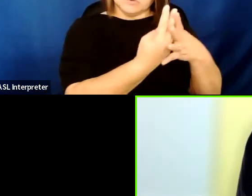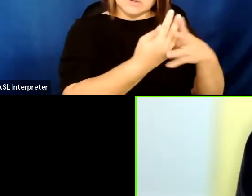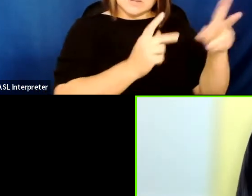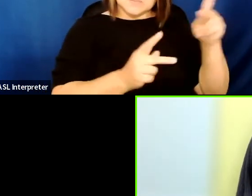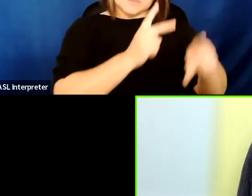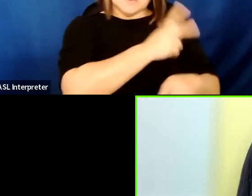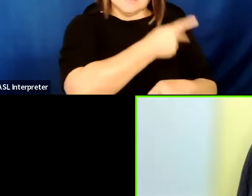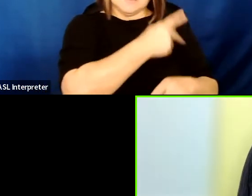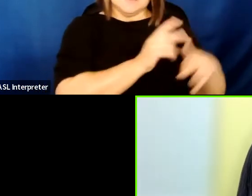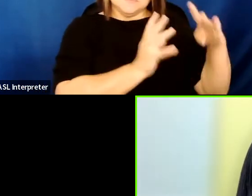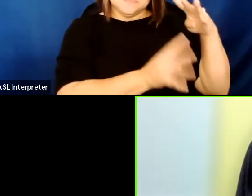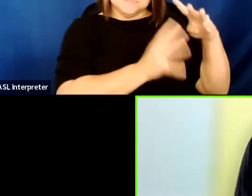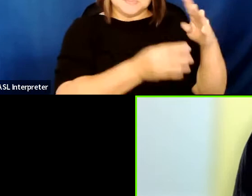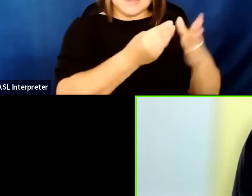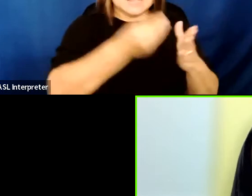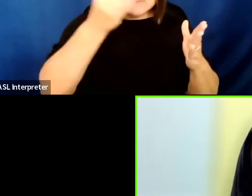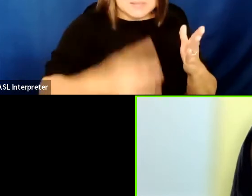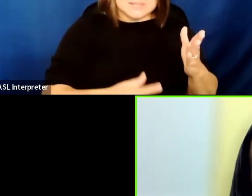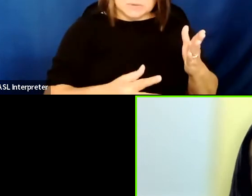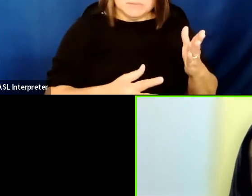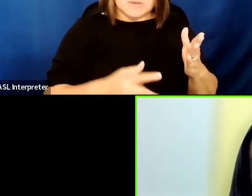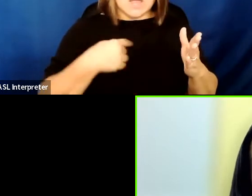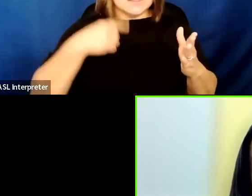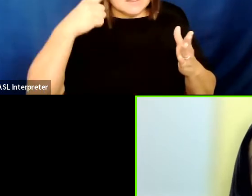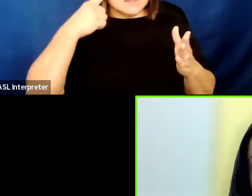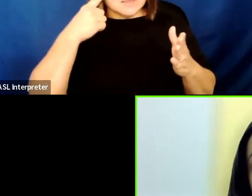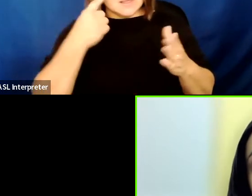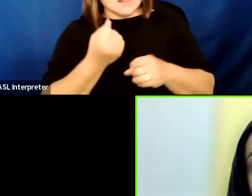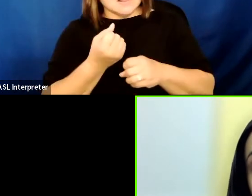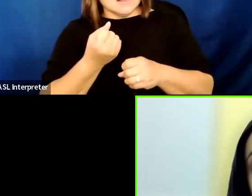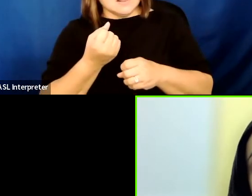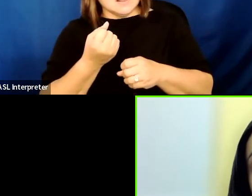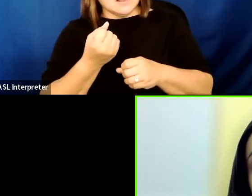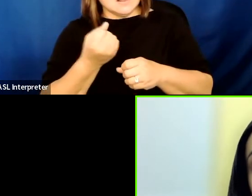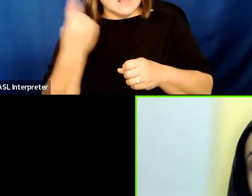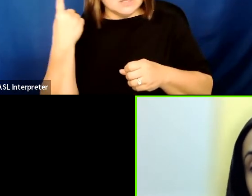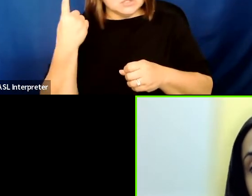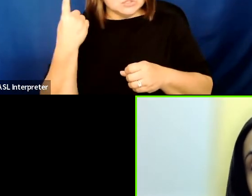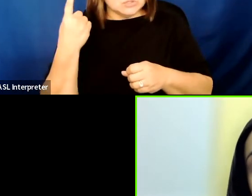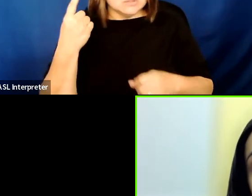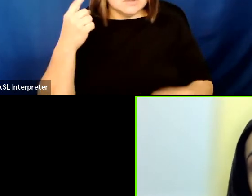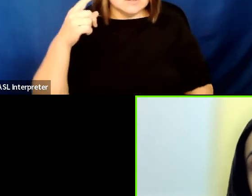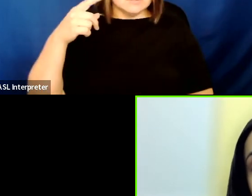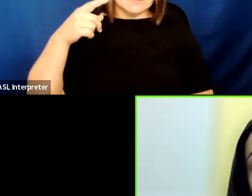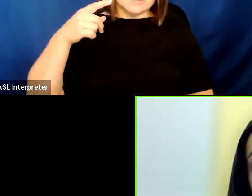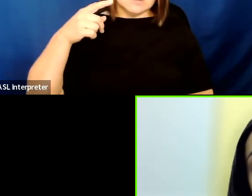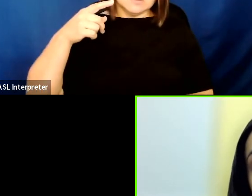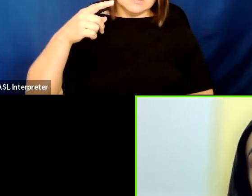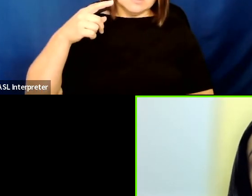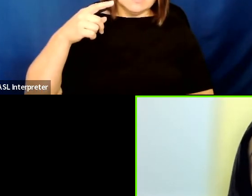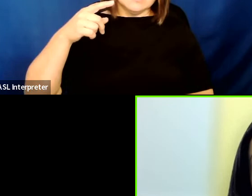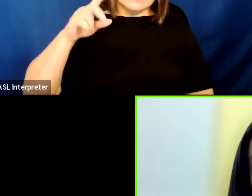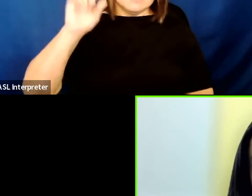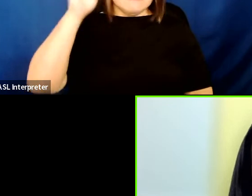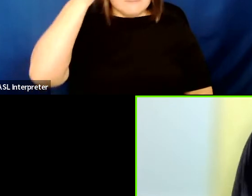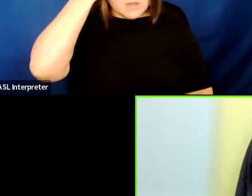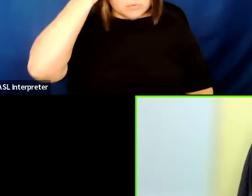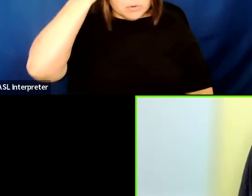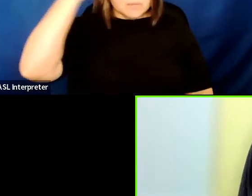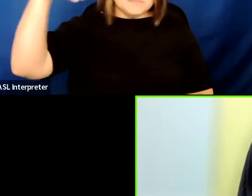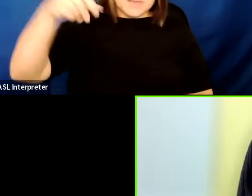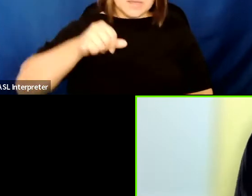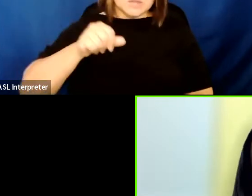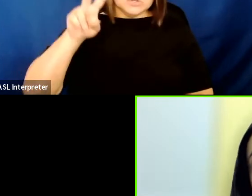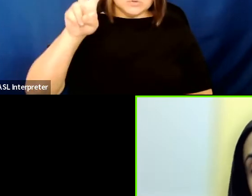is quite costly. So I believe last year the federal government paid BC a $253 per diem